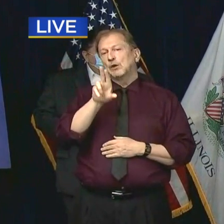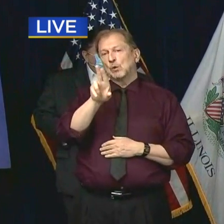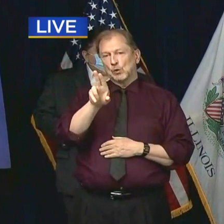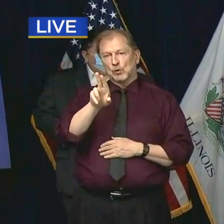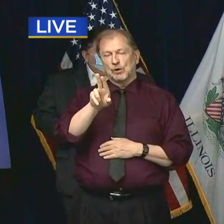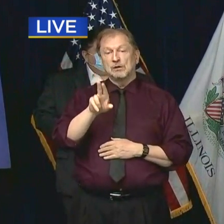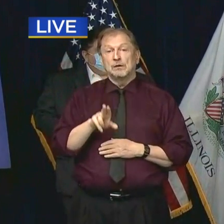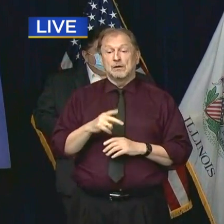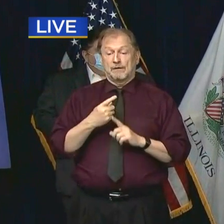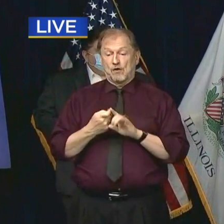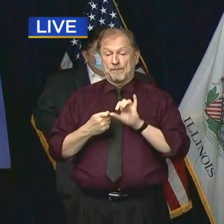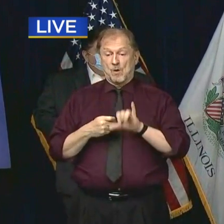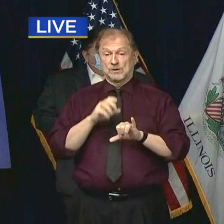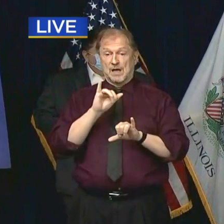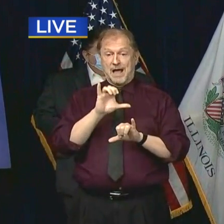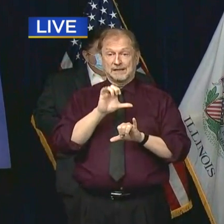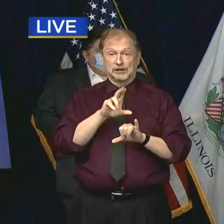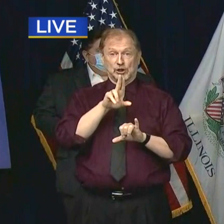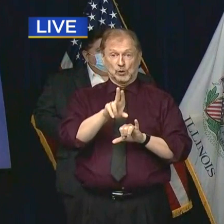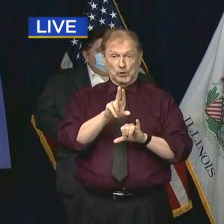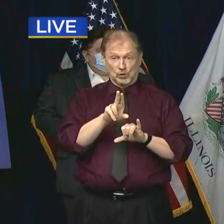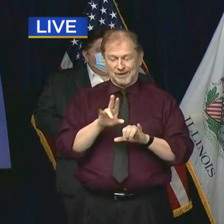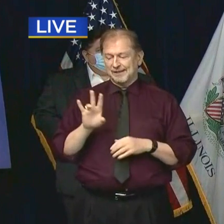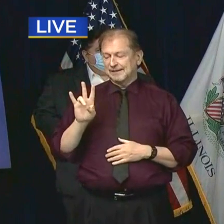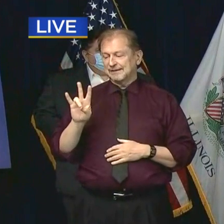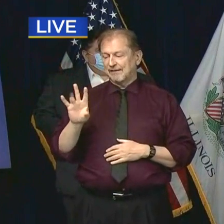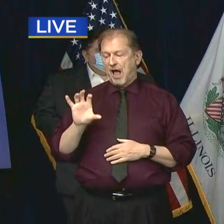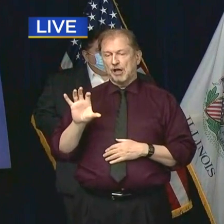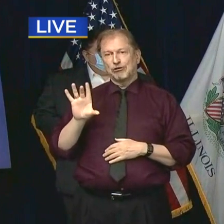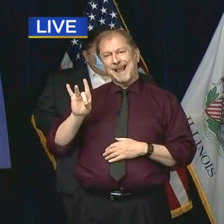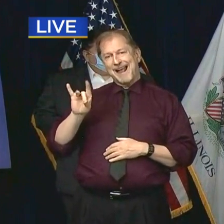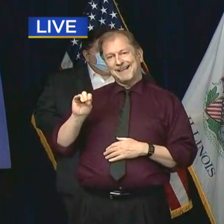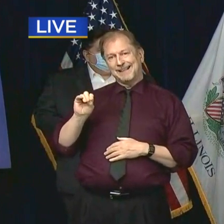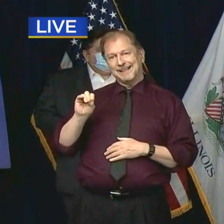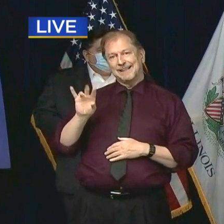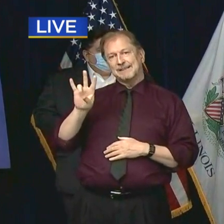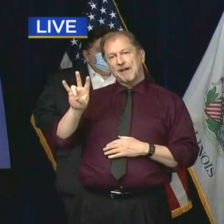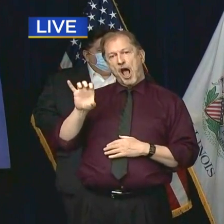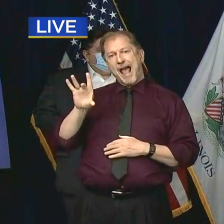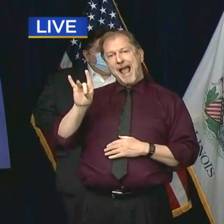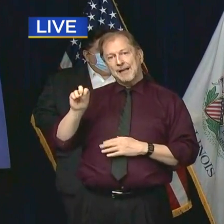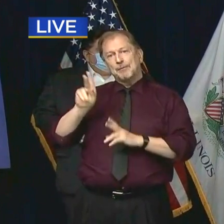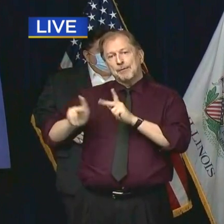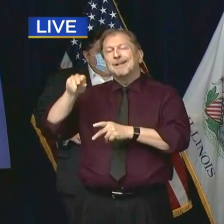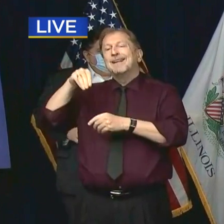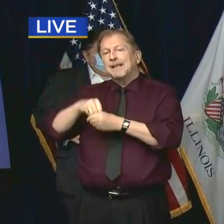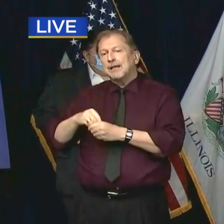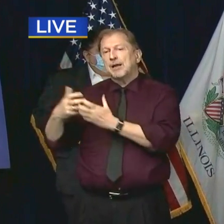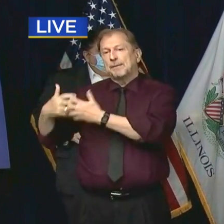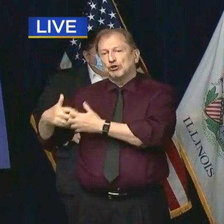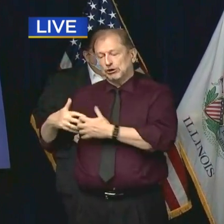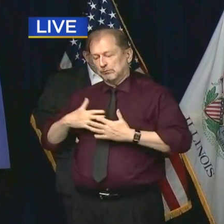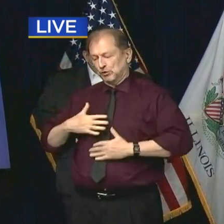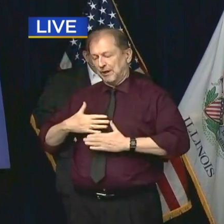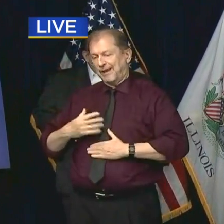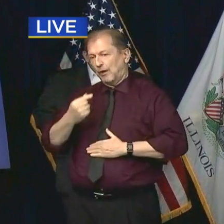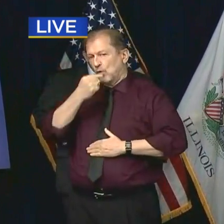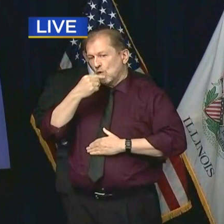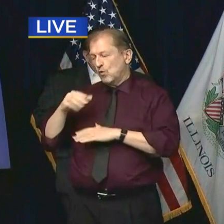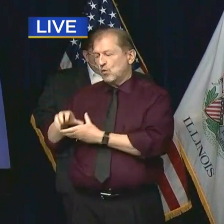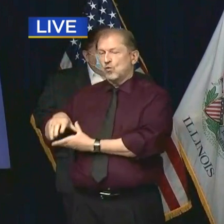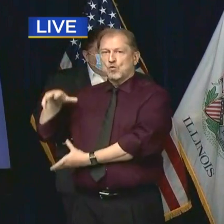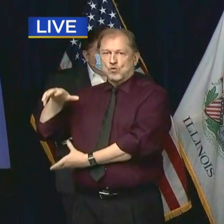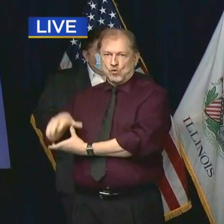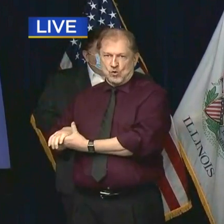and of those intensive care unit patients, 780 were on ventilators. On the recovery front,